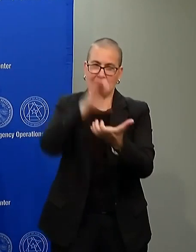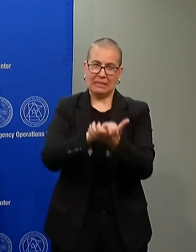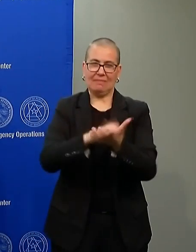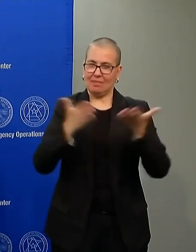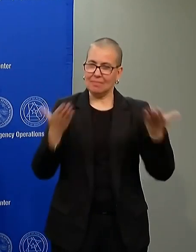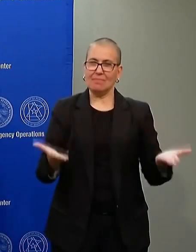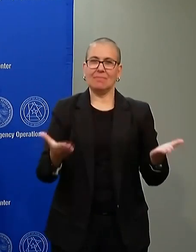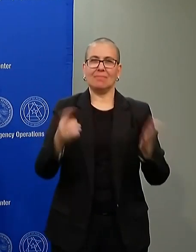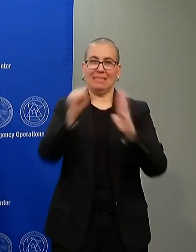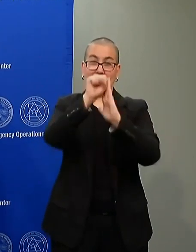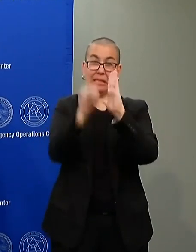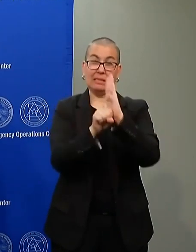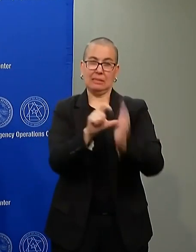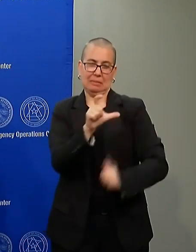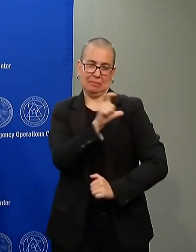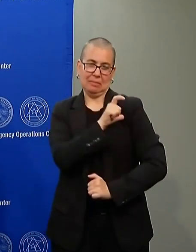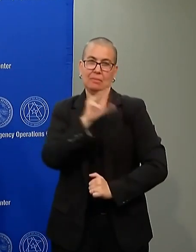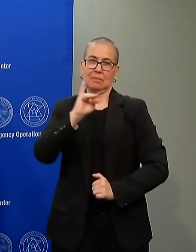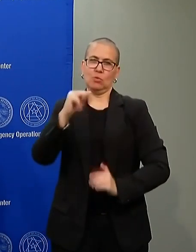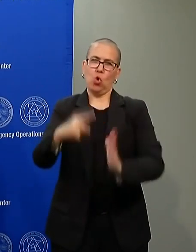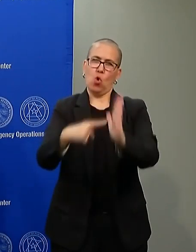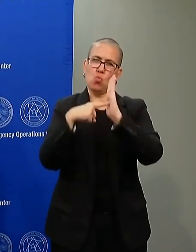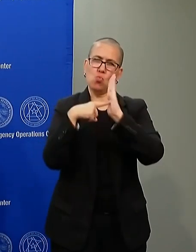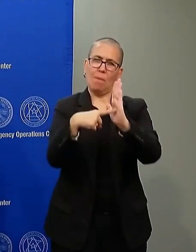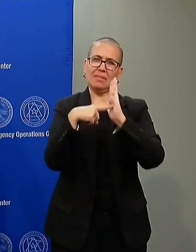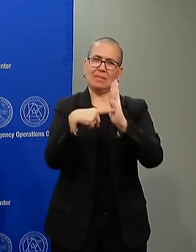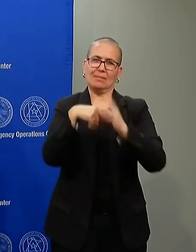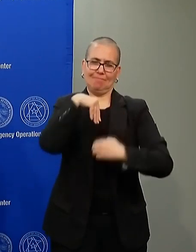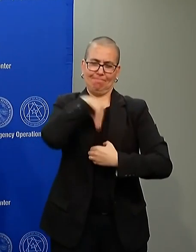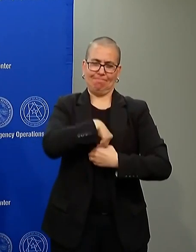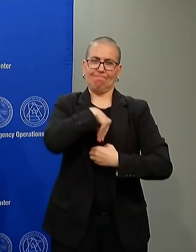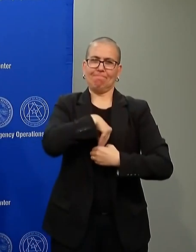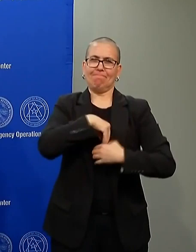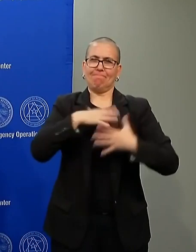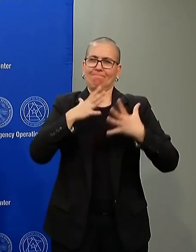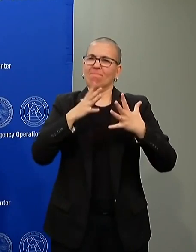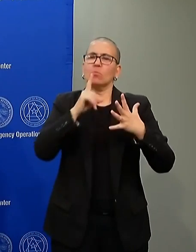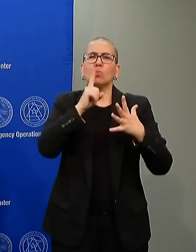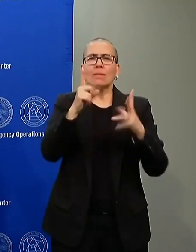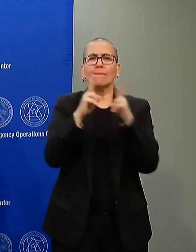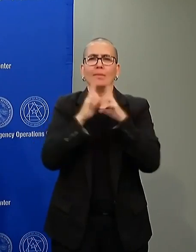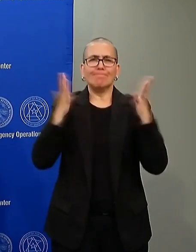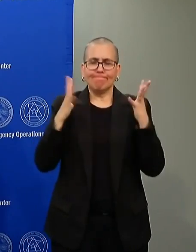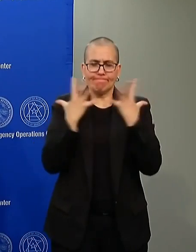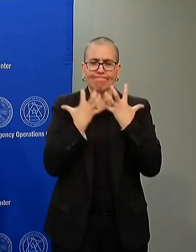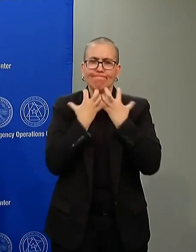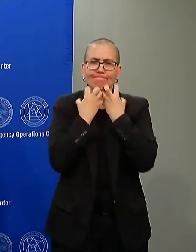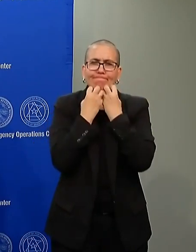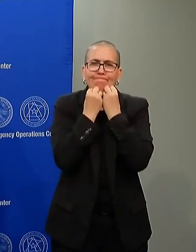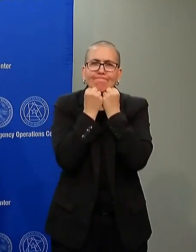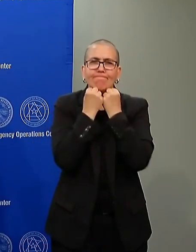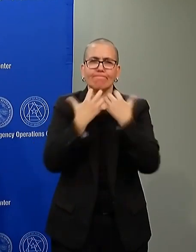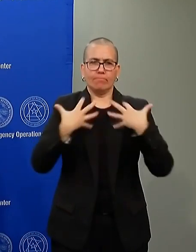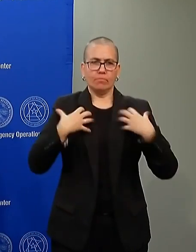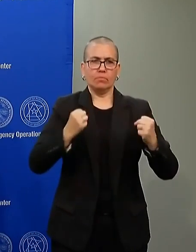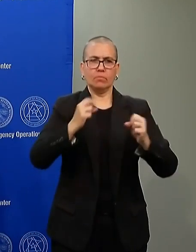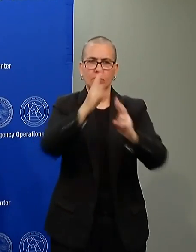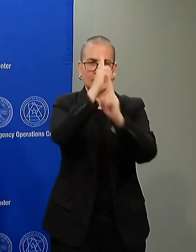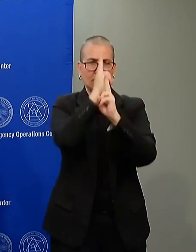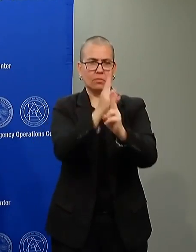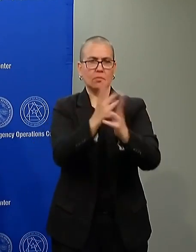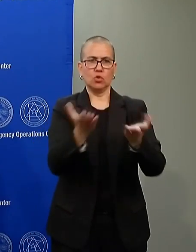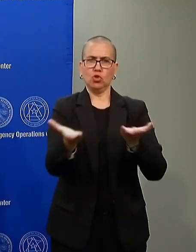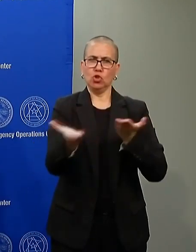that we reflect our core values of respect, integrity, courage, honor, and excellence. That's who we are